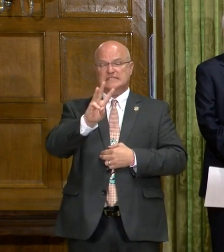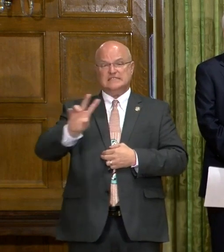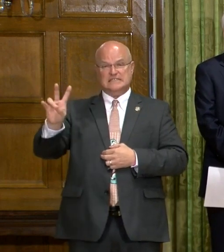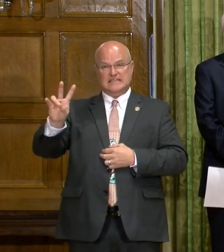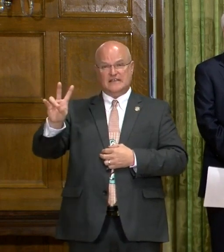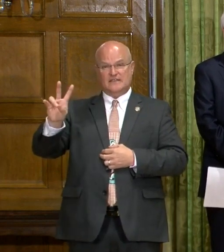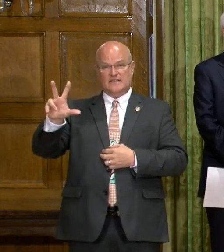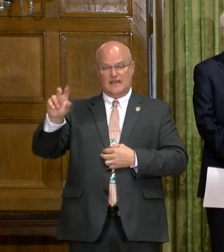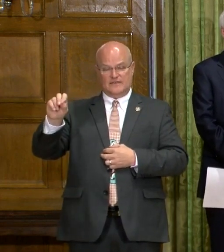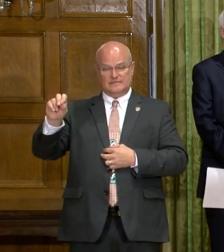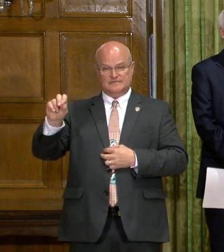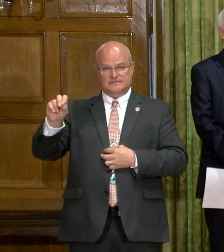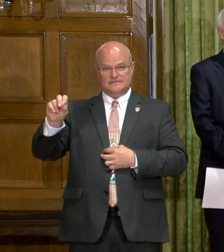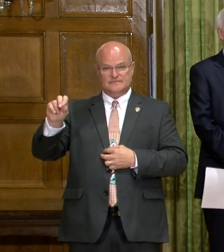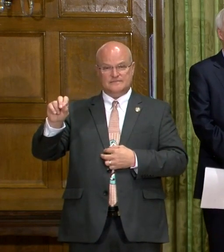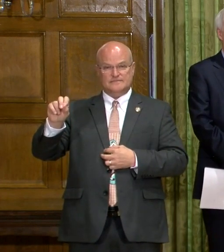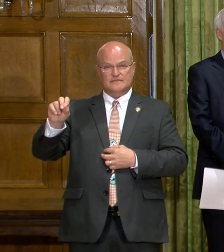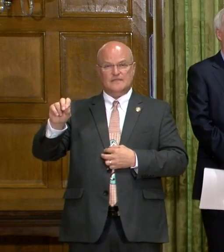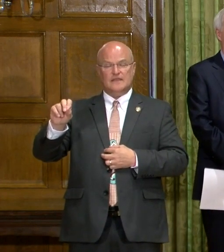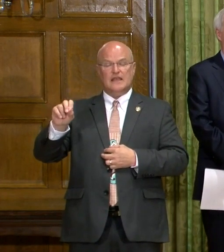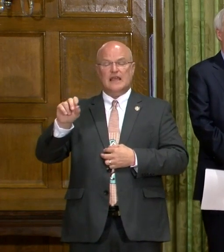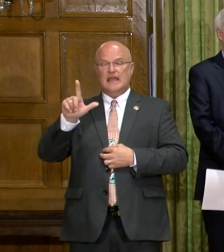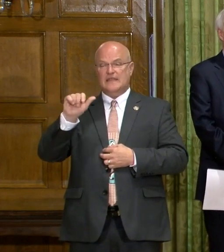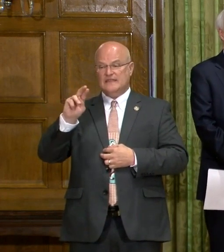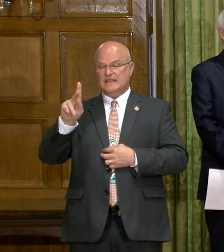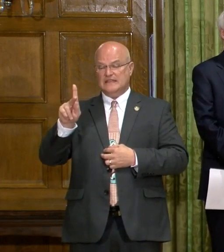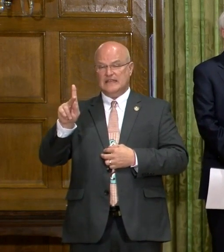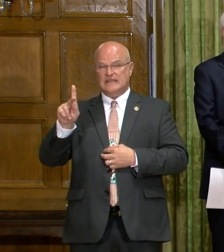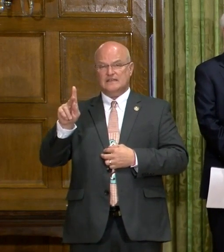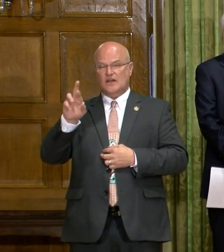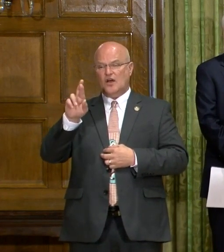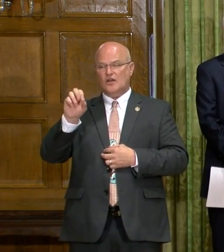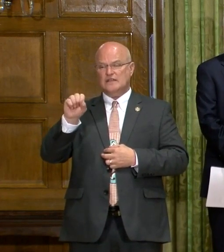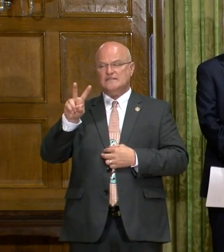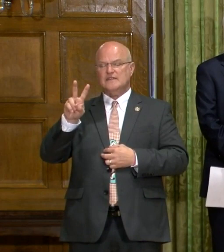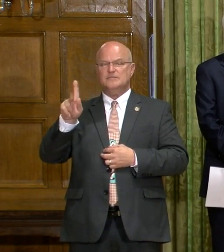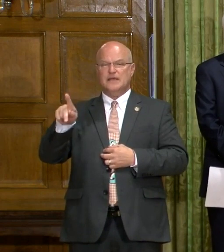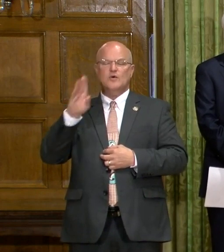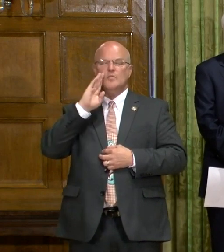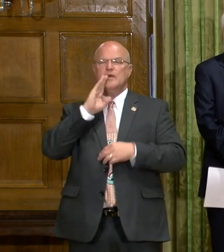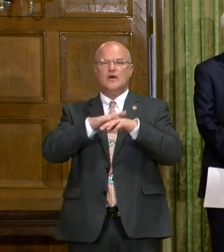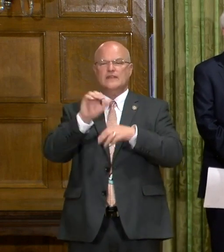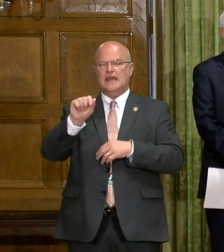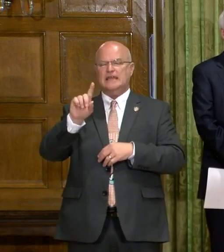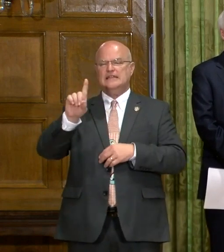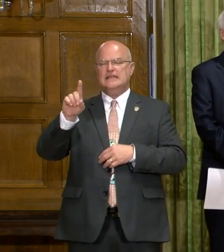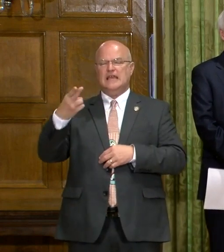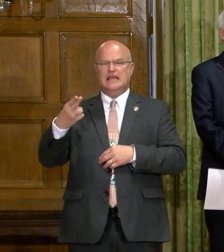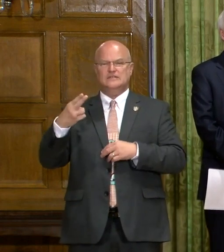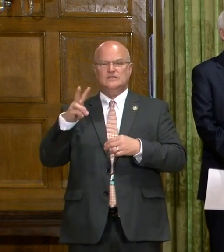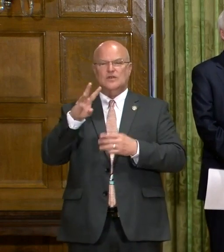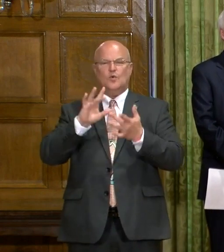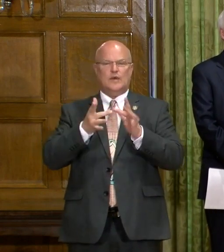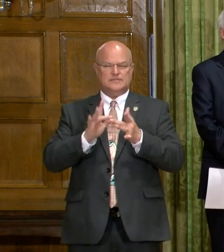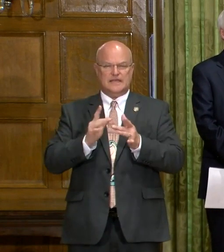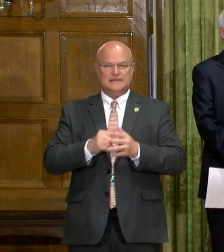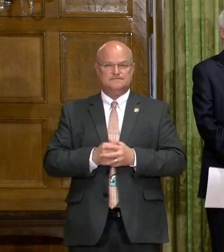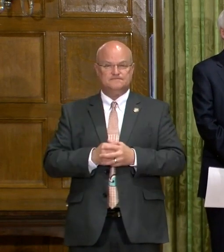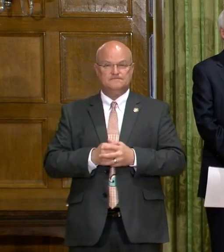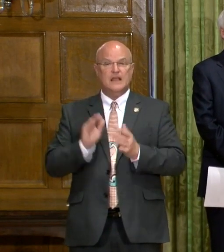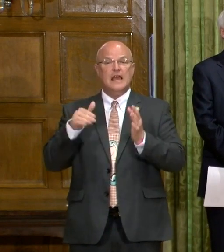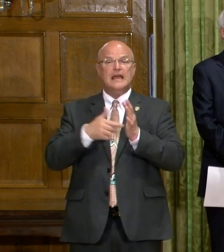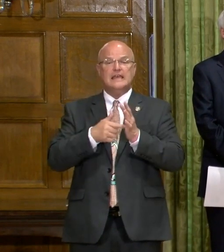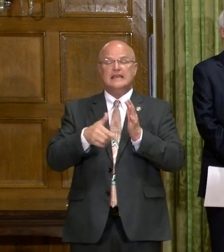7.30 p.m., and the link to RSVP will be available on the ADH website. Again,